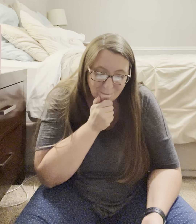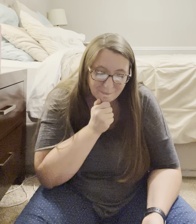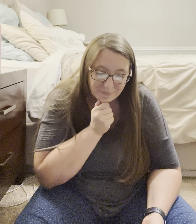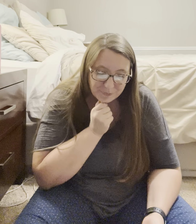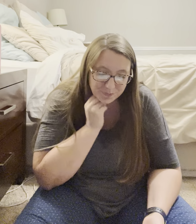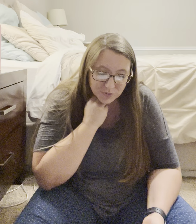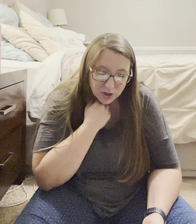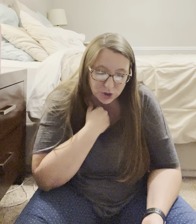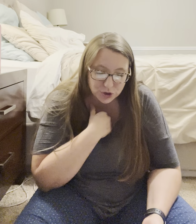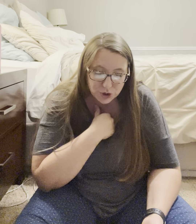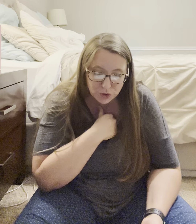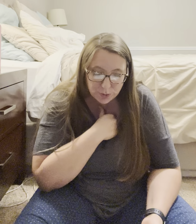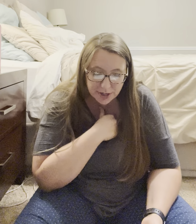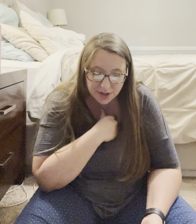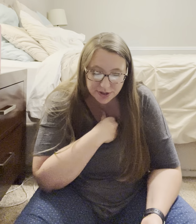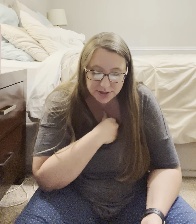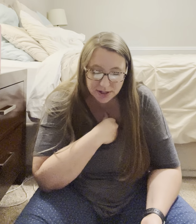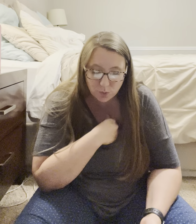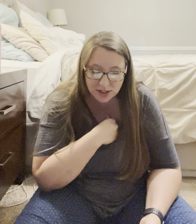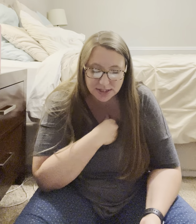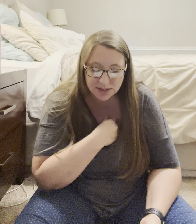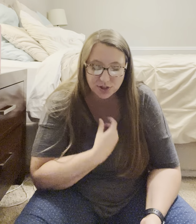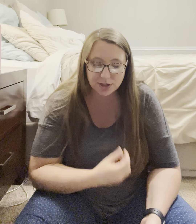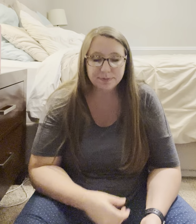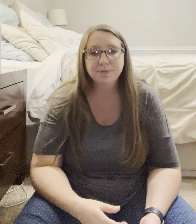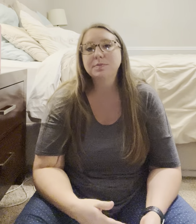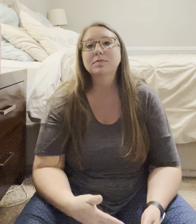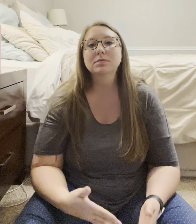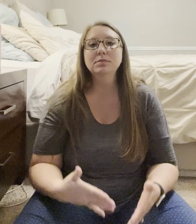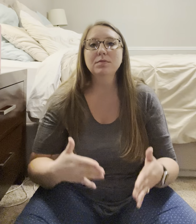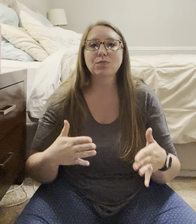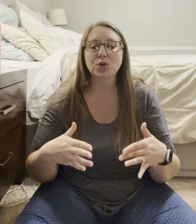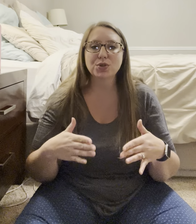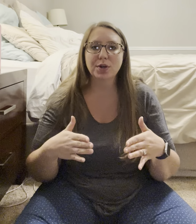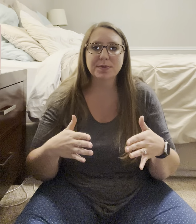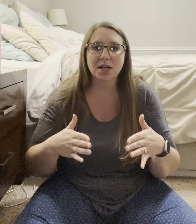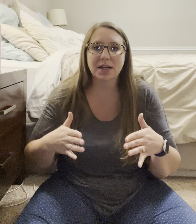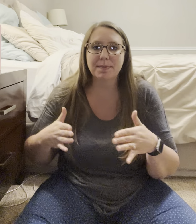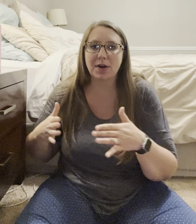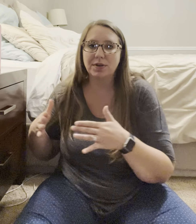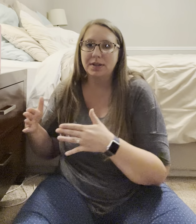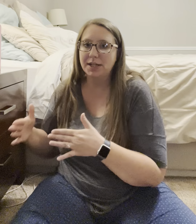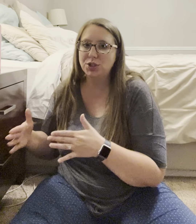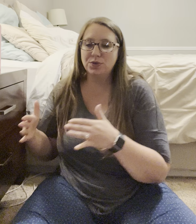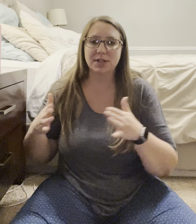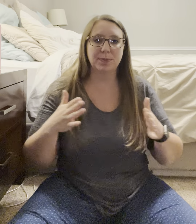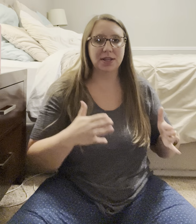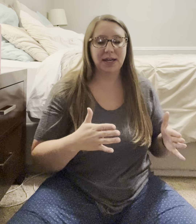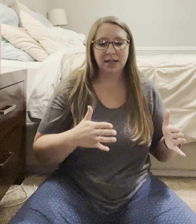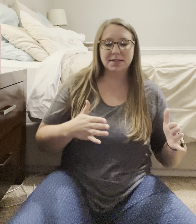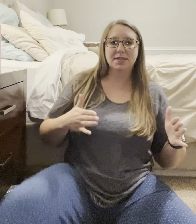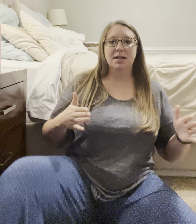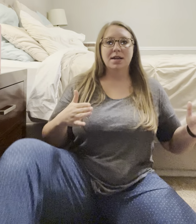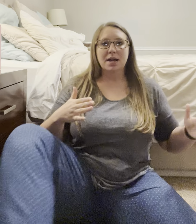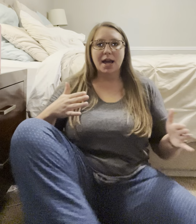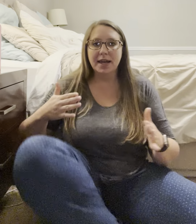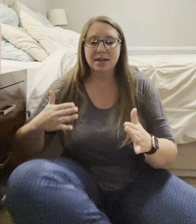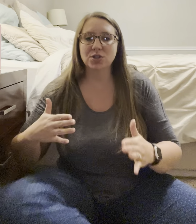Um, two brothers and one sister. So I'm talking about, like, two separate things. I